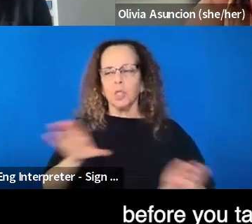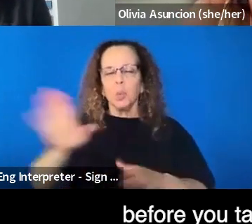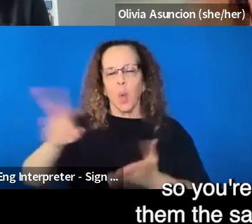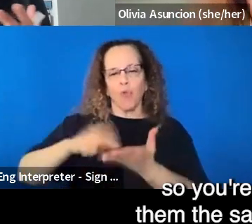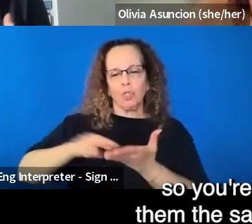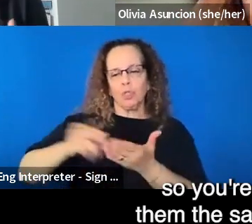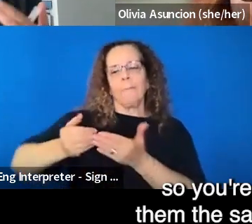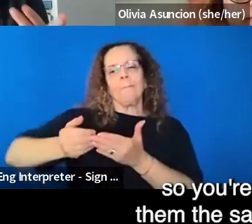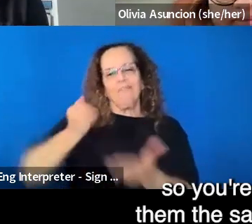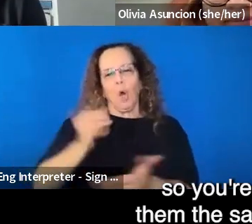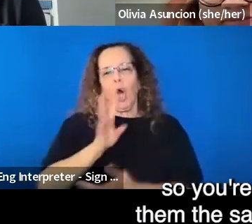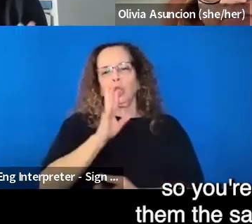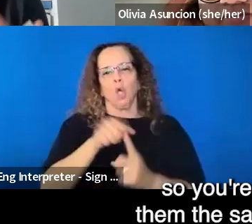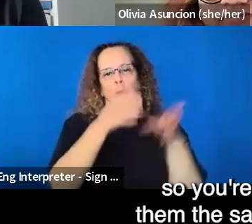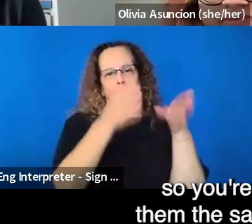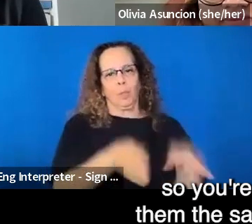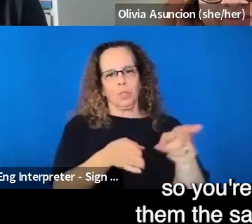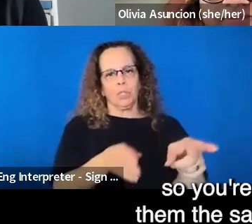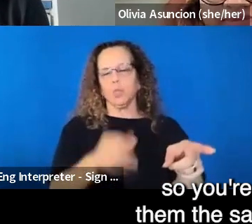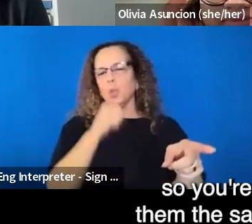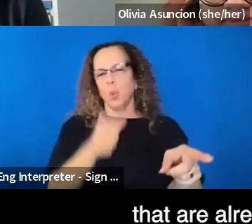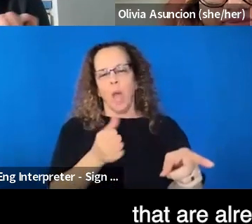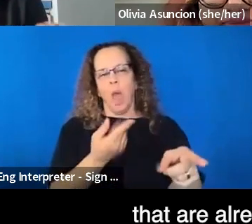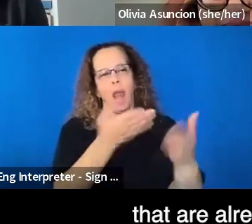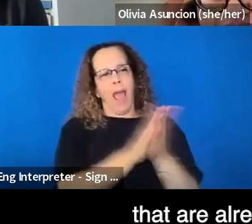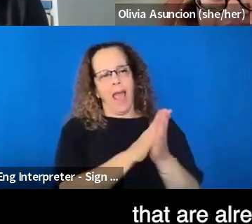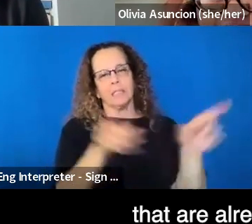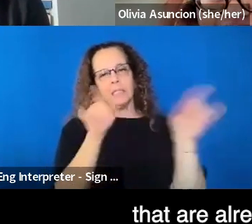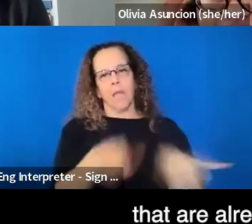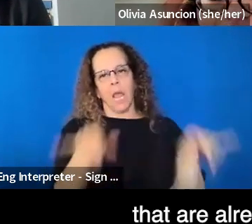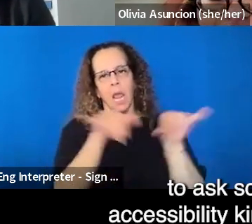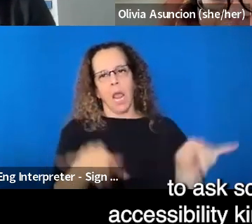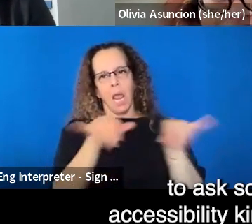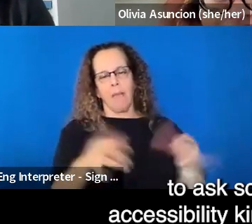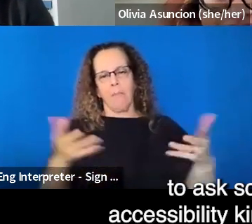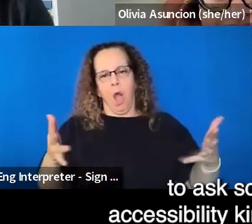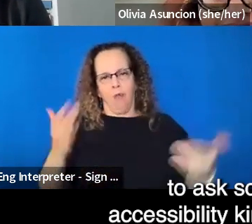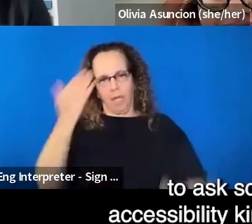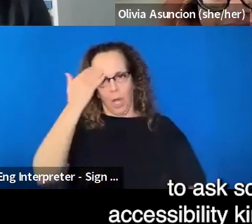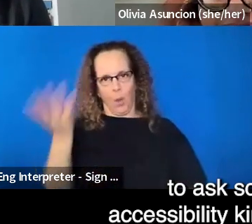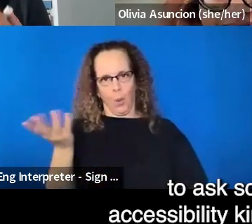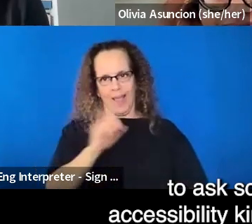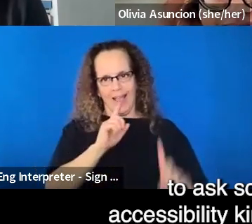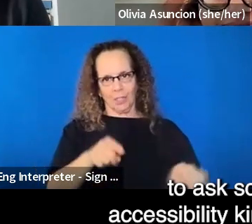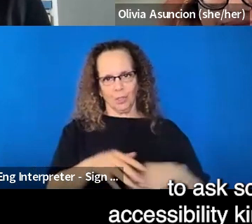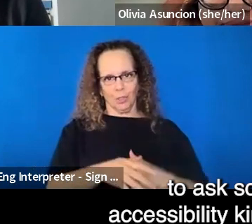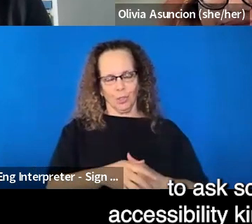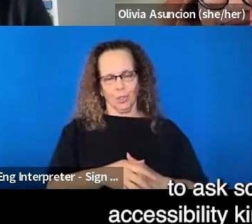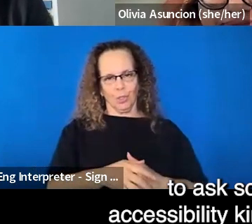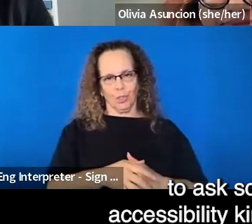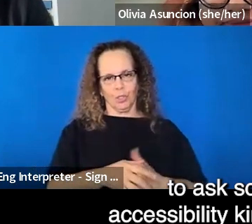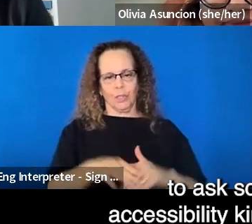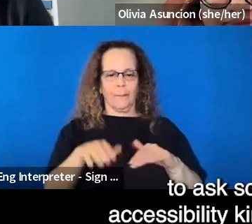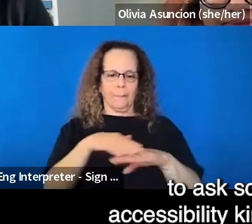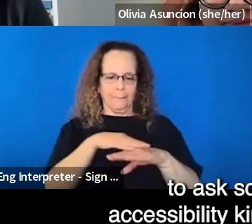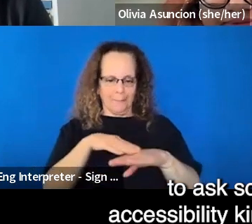talk to someone. So you're not asking them the same questions that are already out there, um, to, uh, to ask sort of basic accessibility,